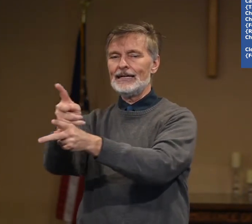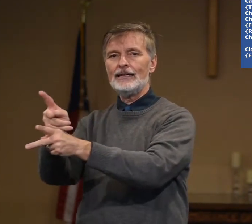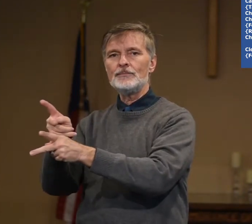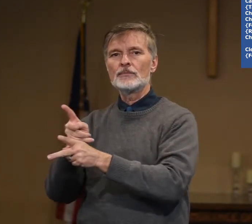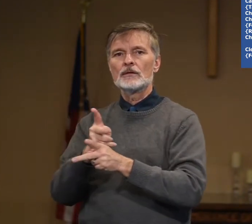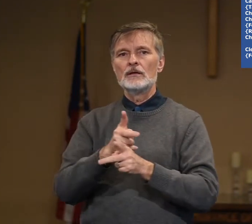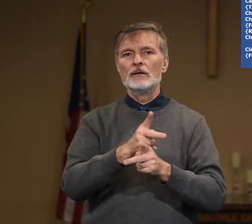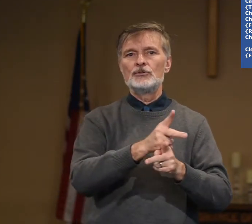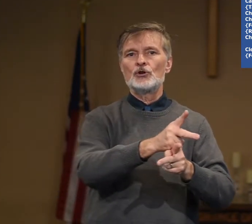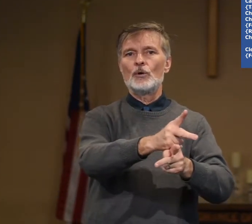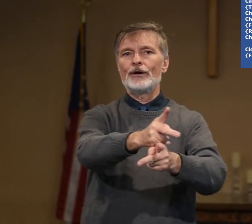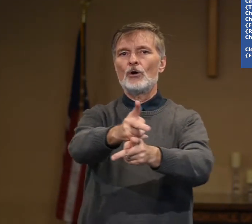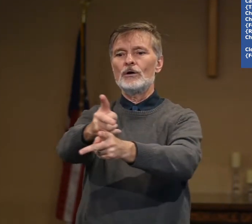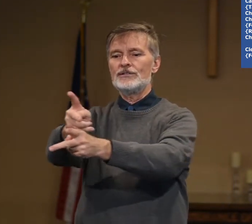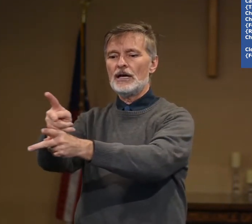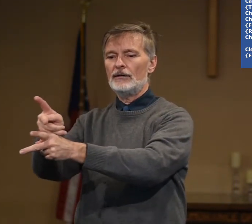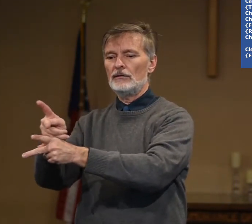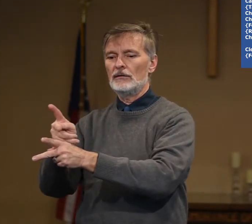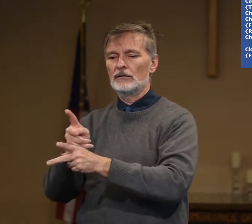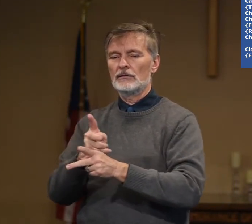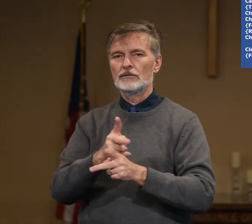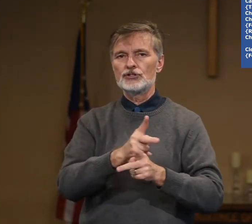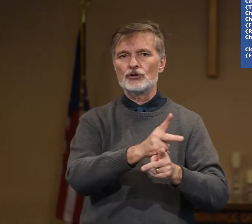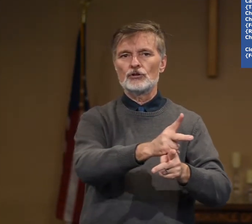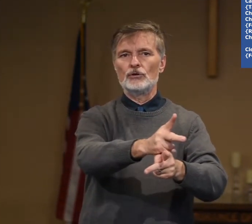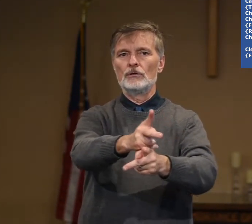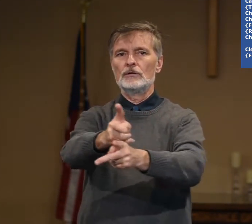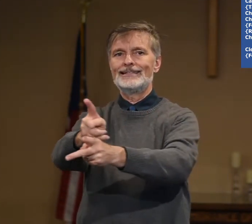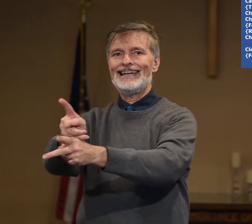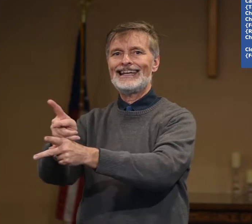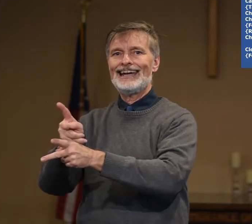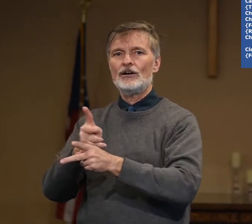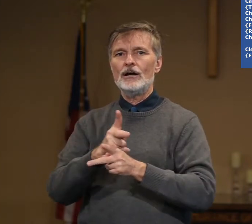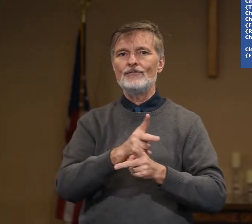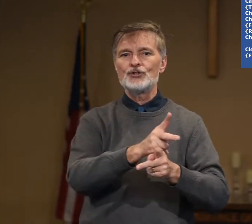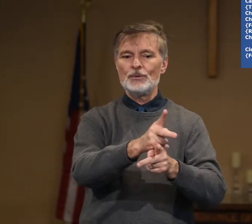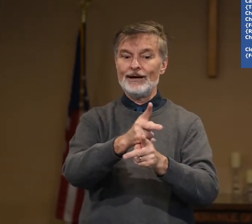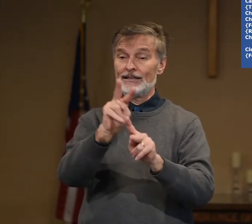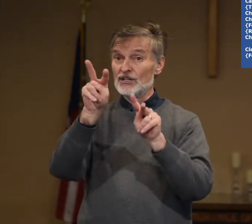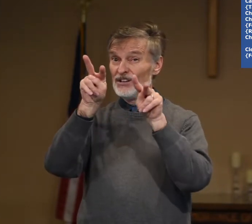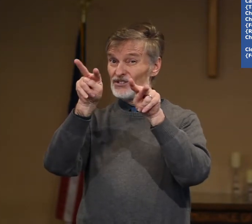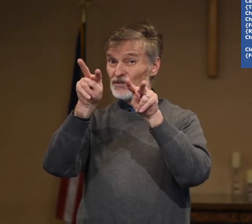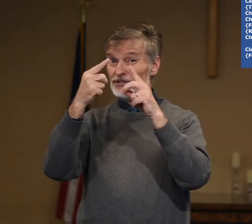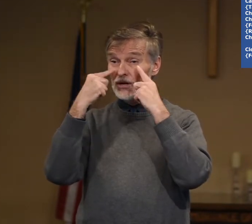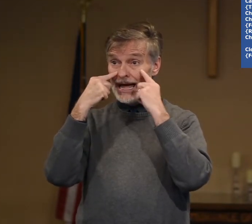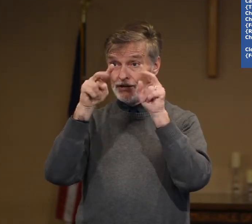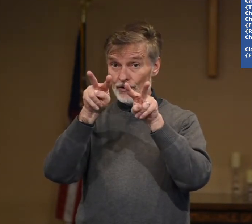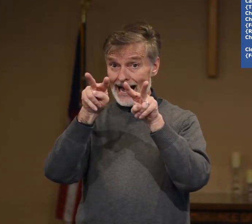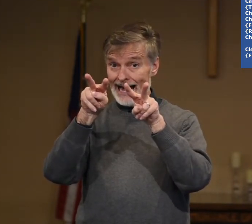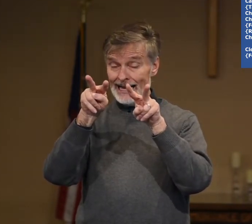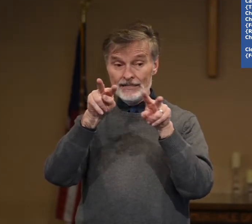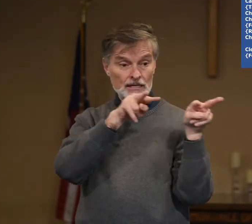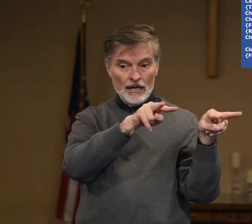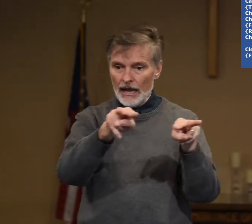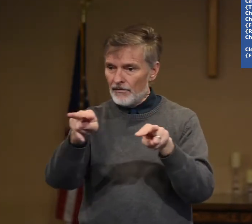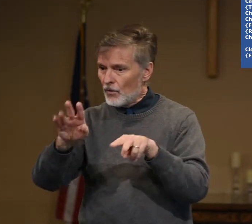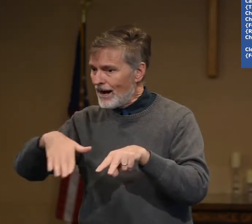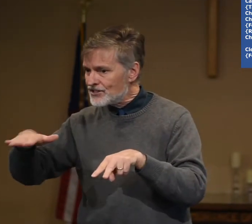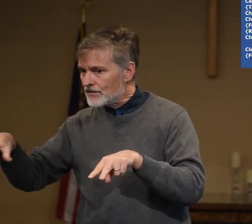again, but you're going to horizontal circle, take care of, supervise. So these are like your eyes and they're watching